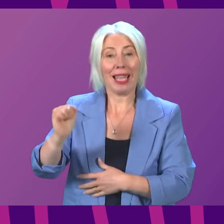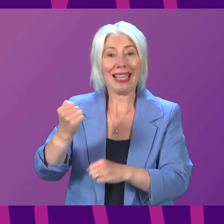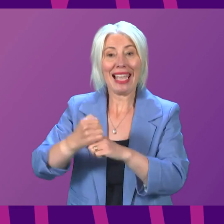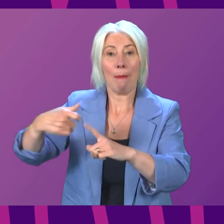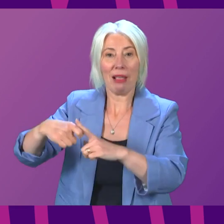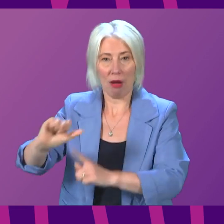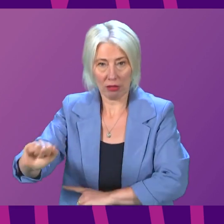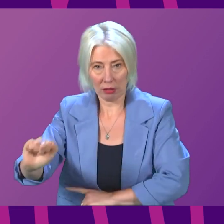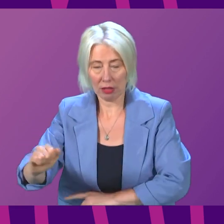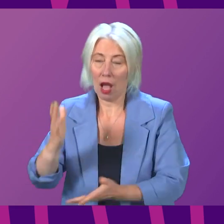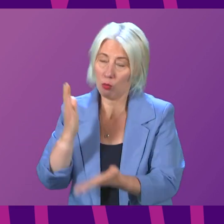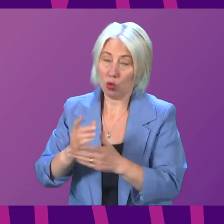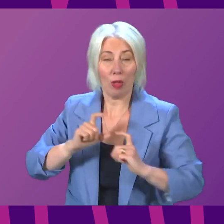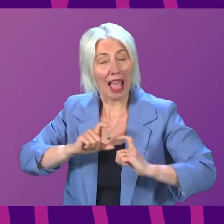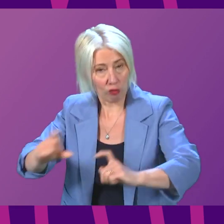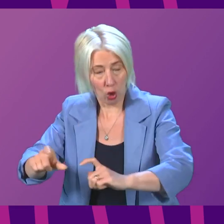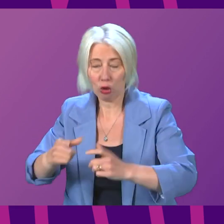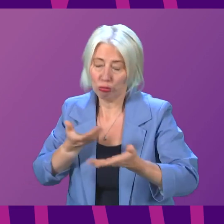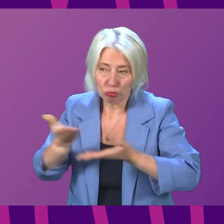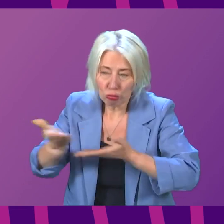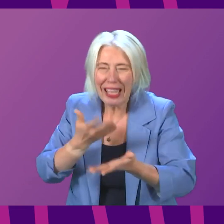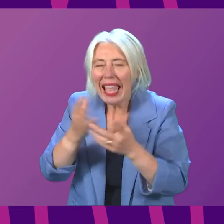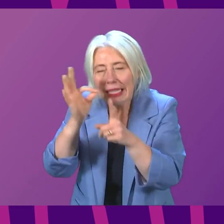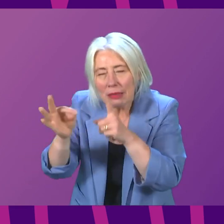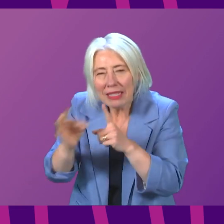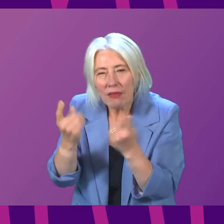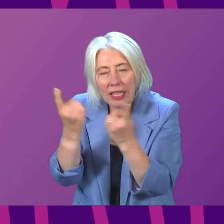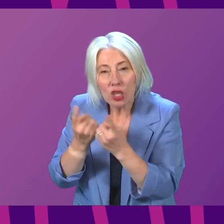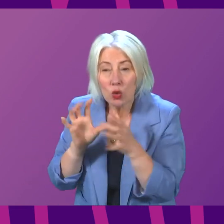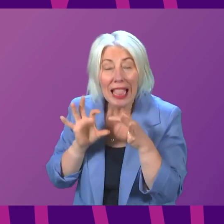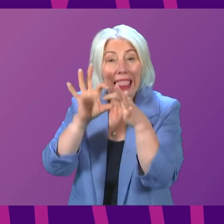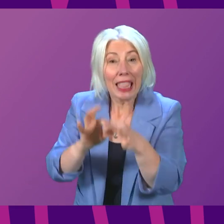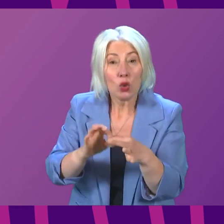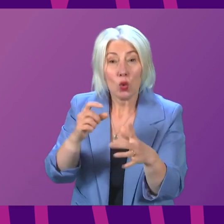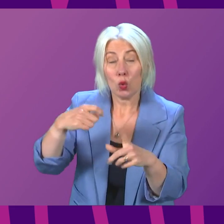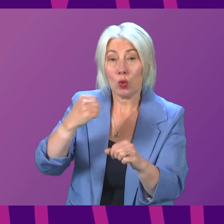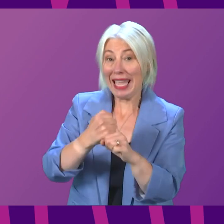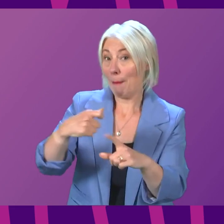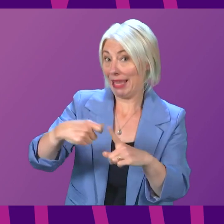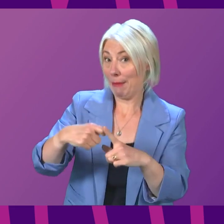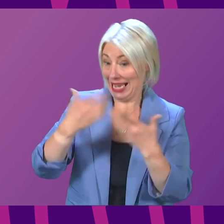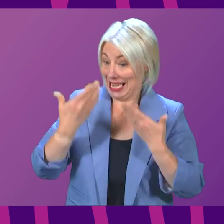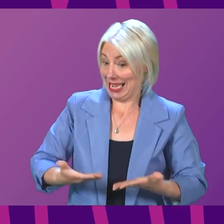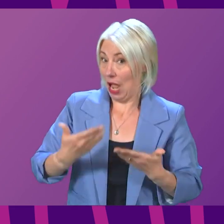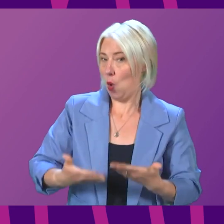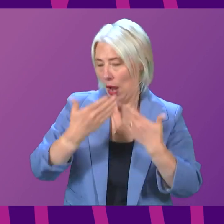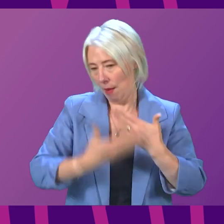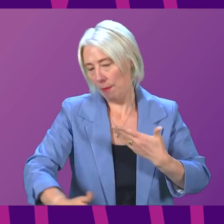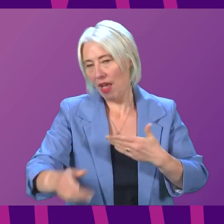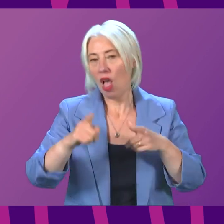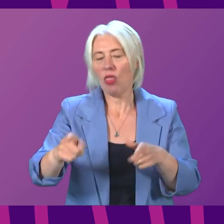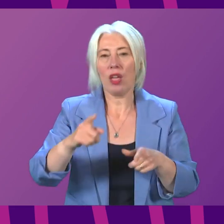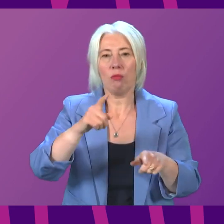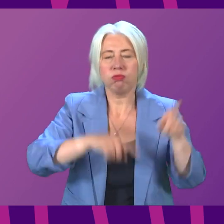that engagement to continue, including discussions on specific issues relating to gamekeeping now and as we move forward with tackling the